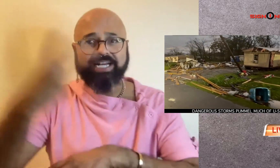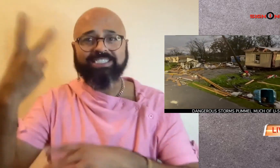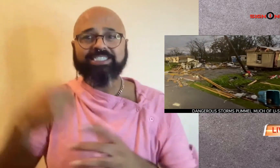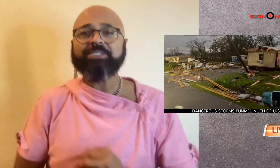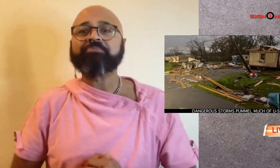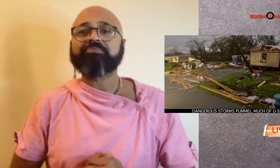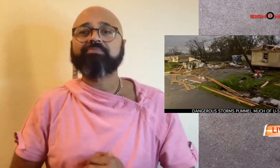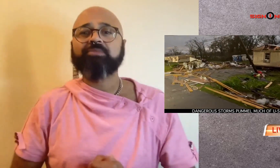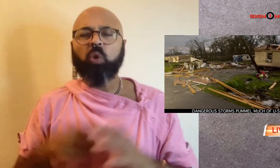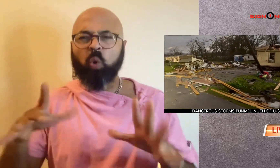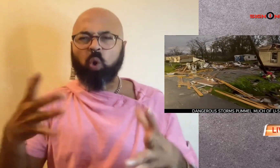days.